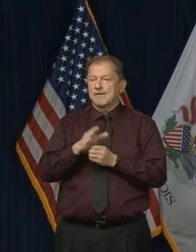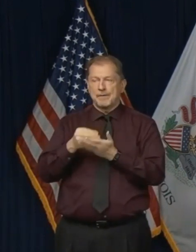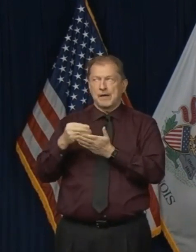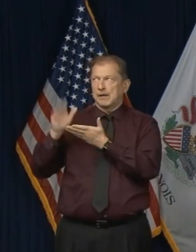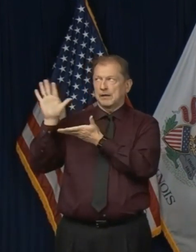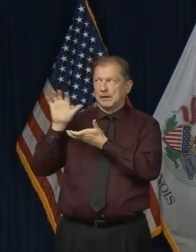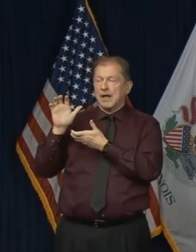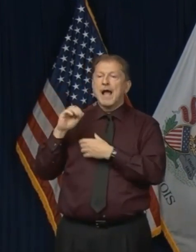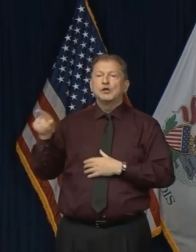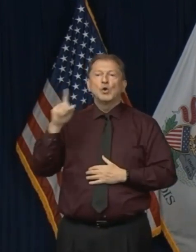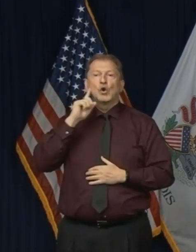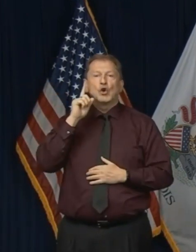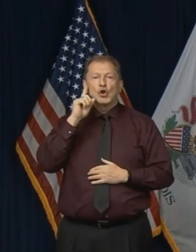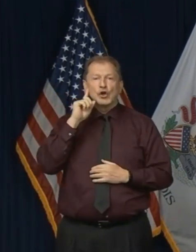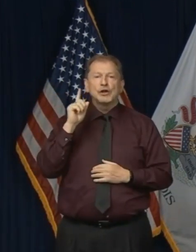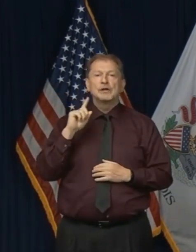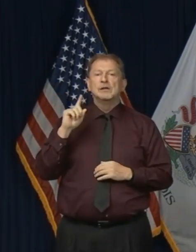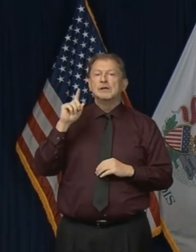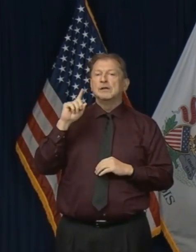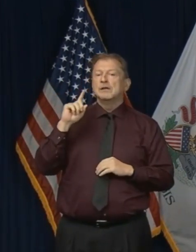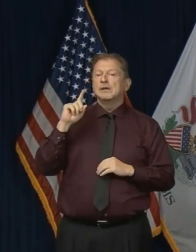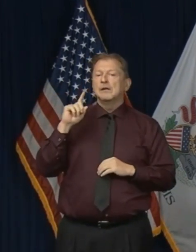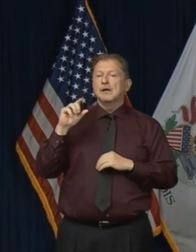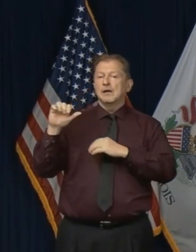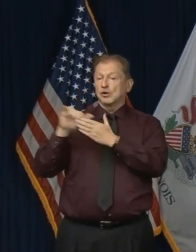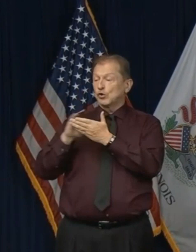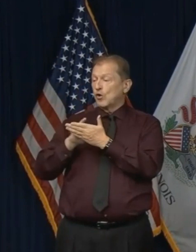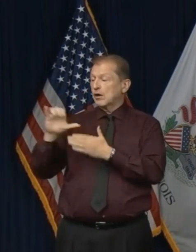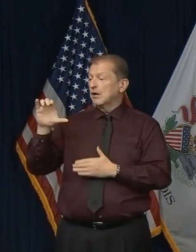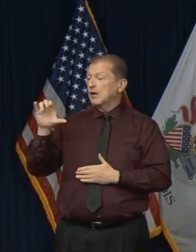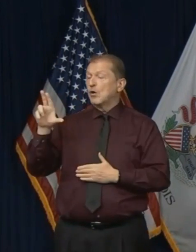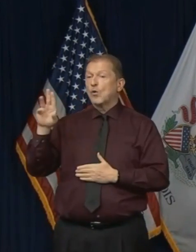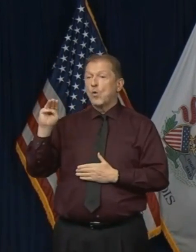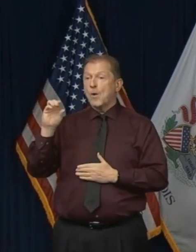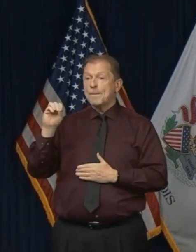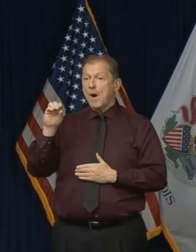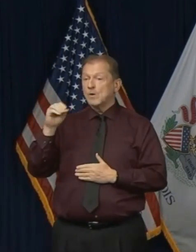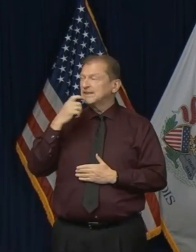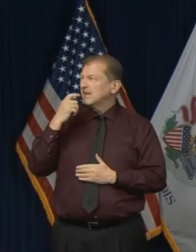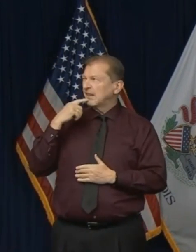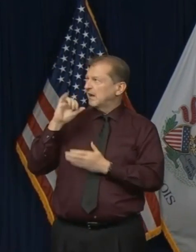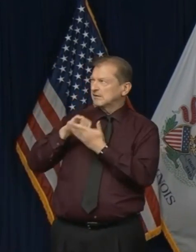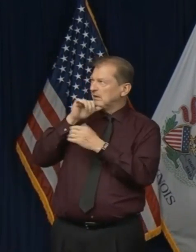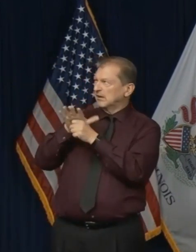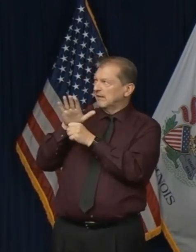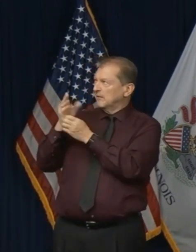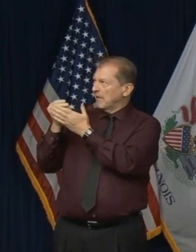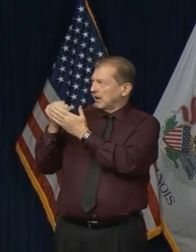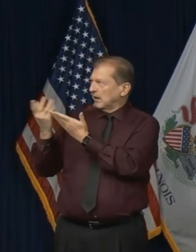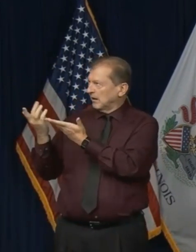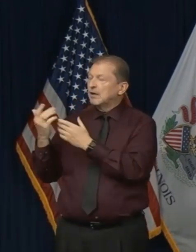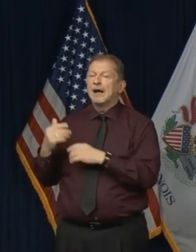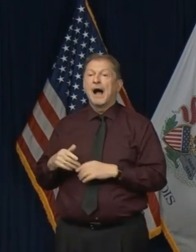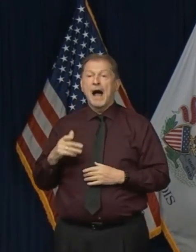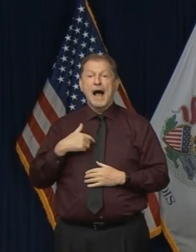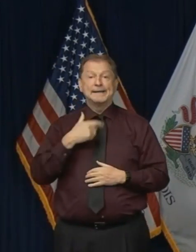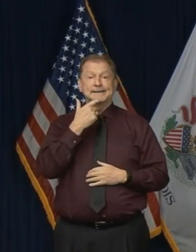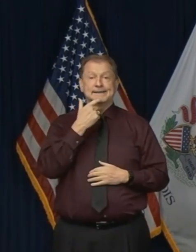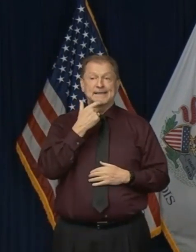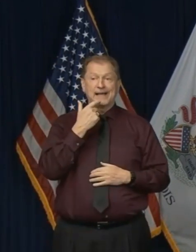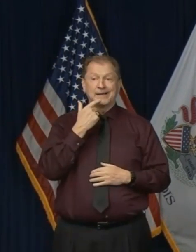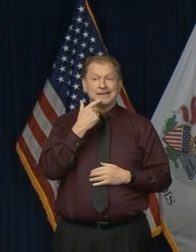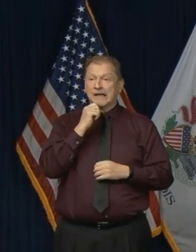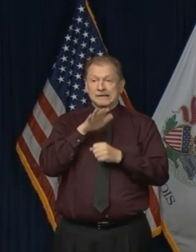you heard Andrew Cuomo, I think at the very time that was being passed saying, that's not enough. And I said at the time, it's a good start.